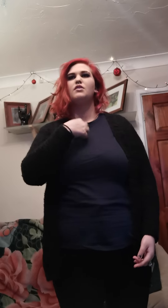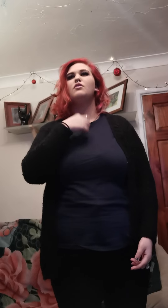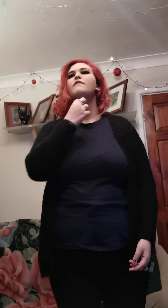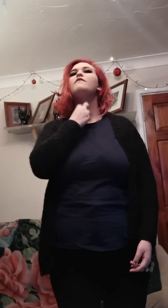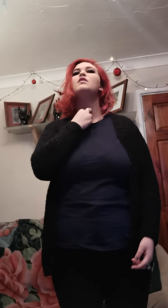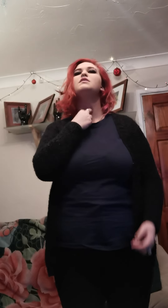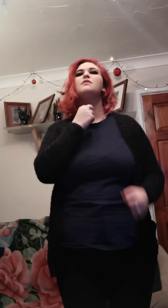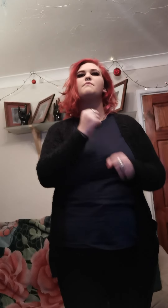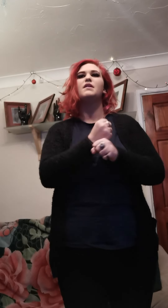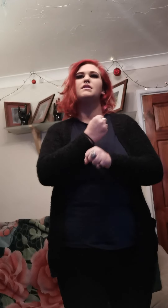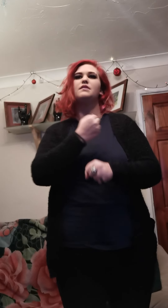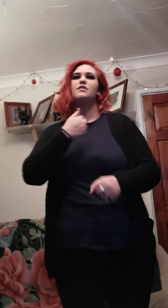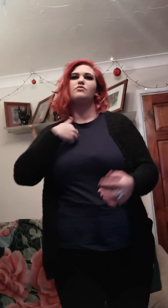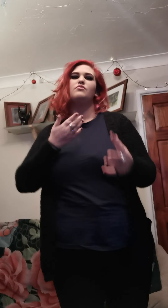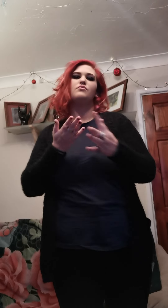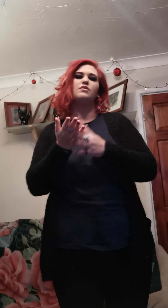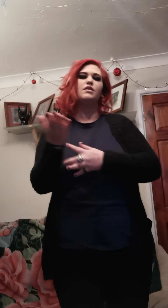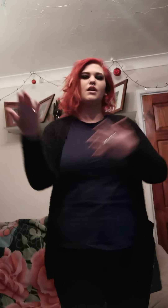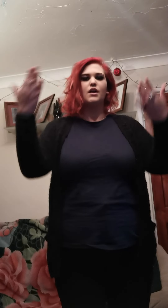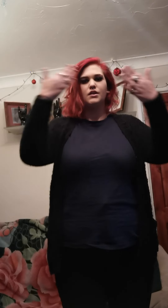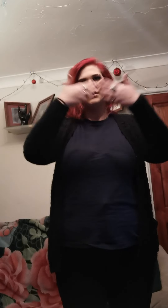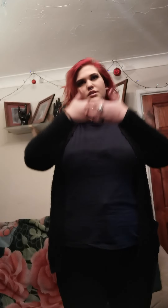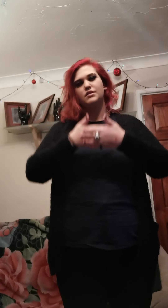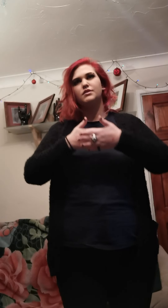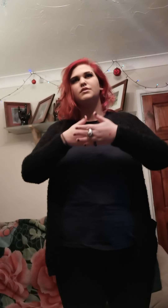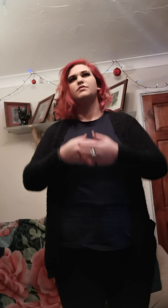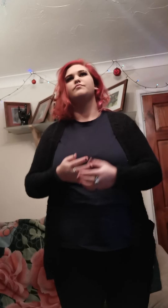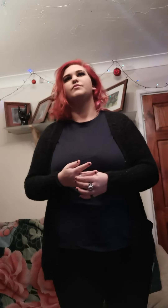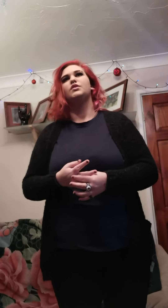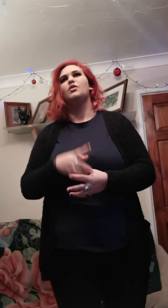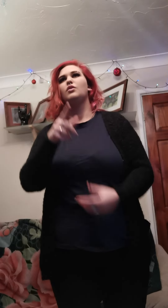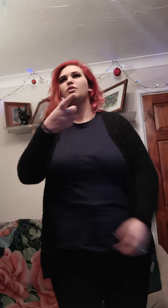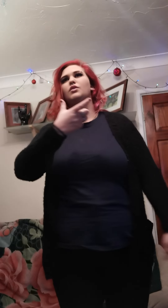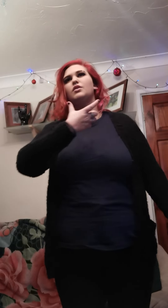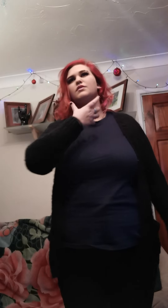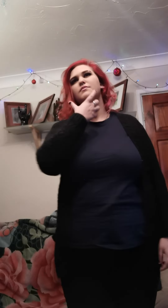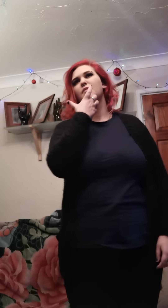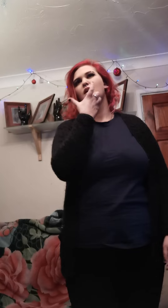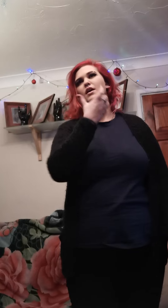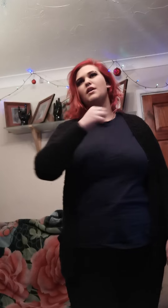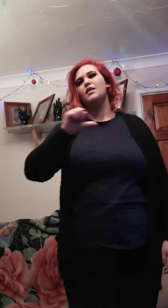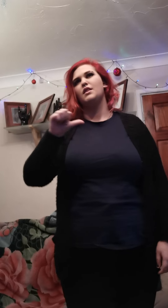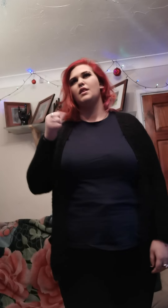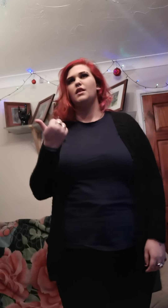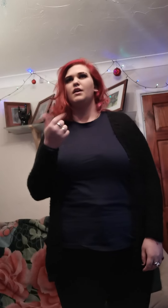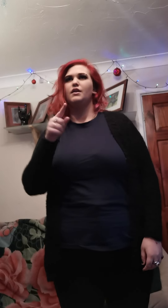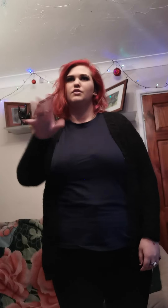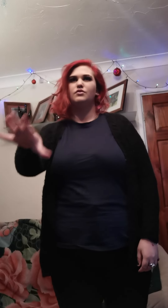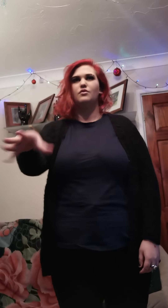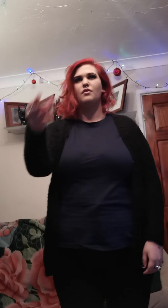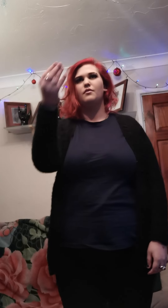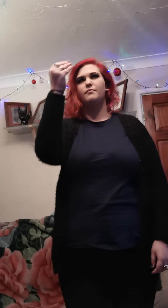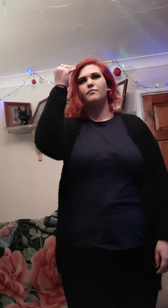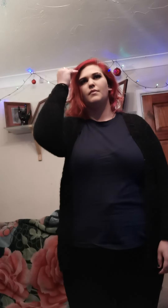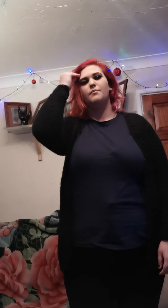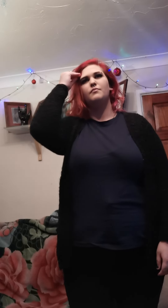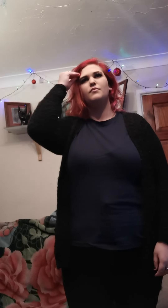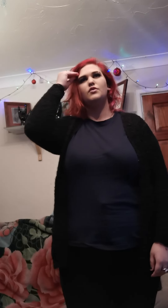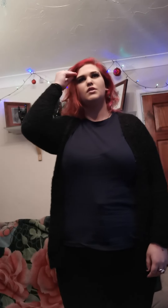your voice takes me through the night. Your smile and your memory